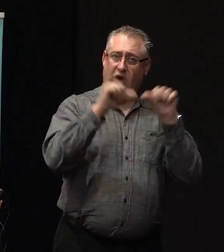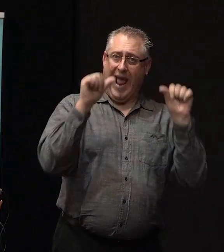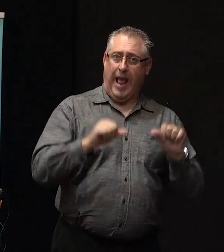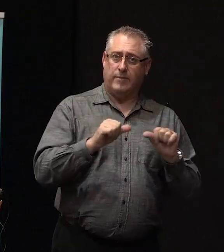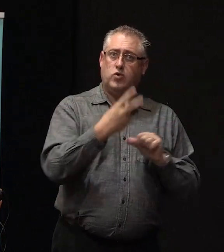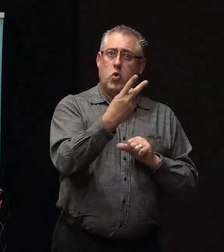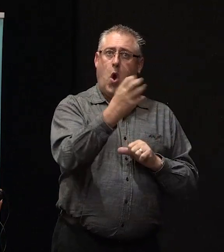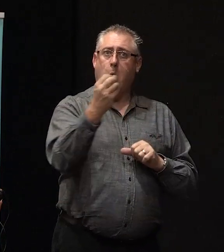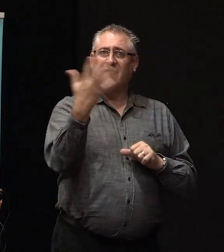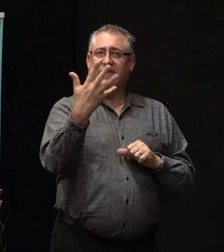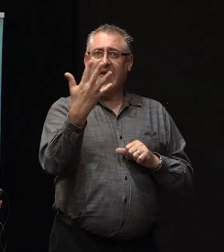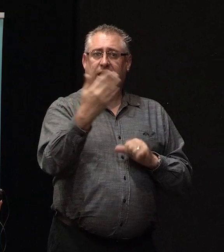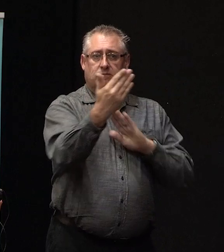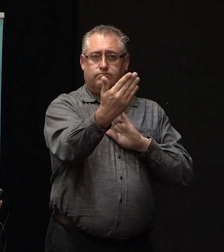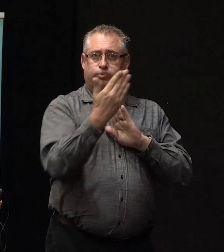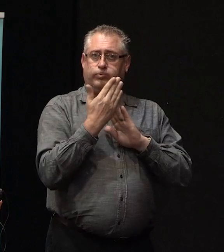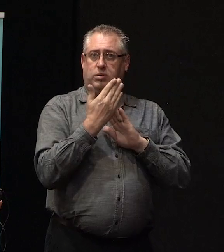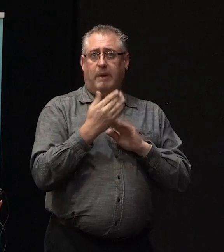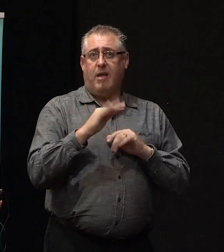to within about three or four weeks?